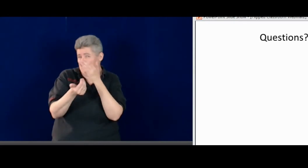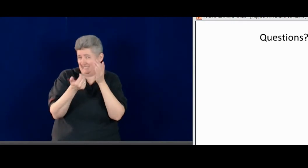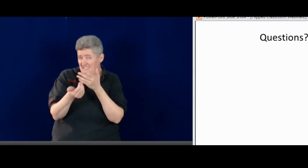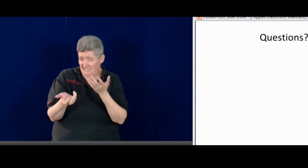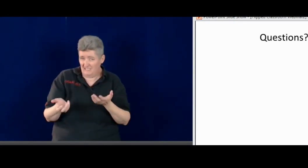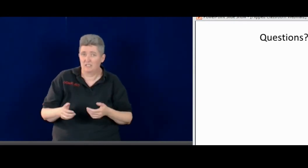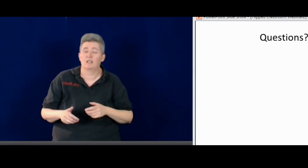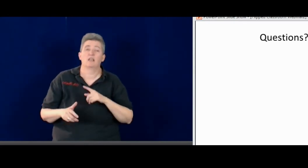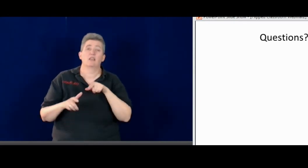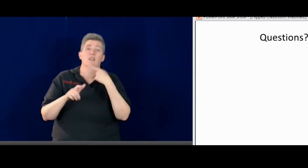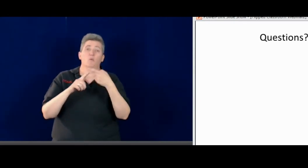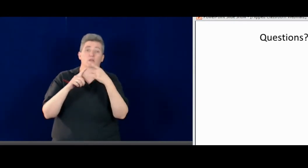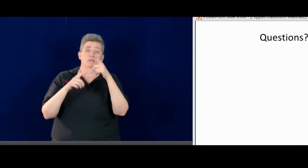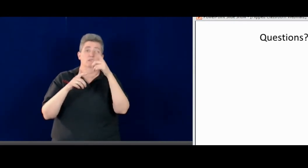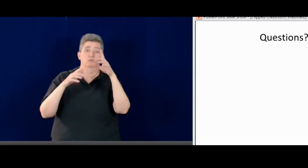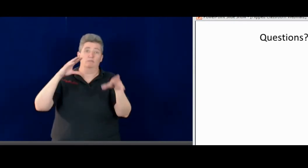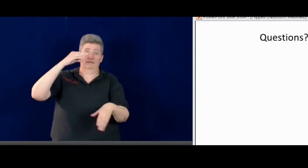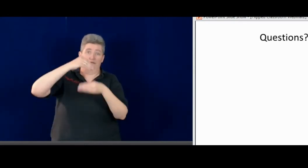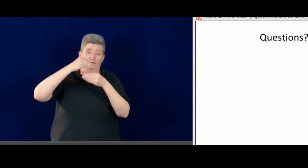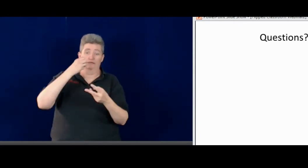That's it. It's really simple.